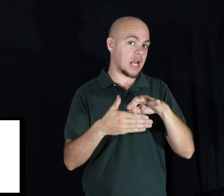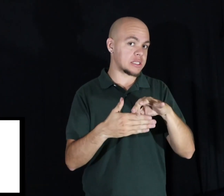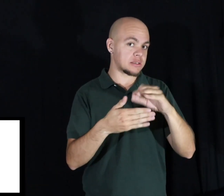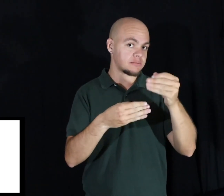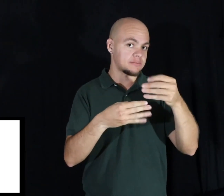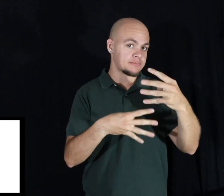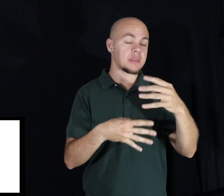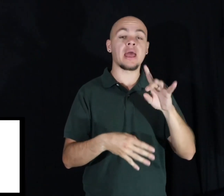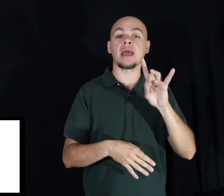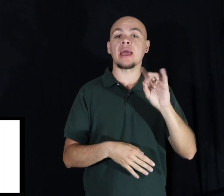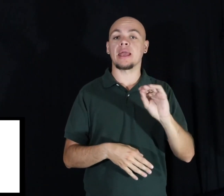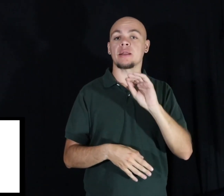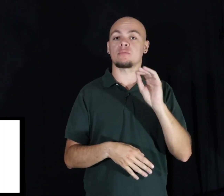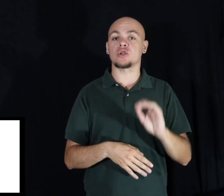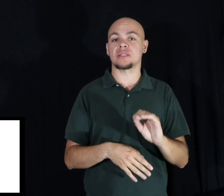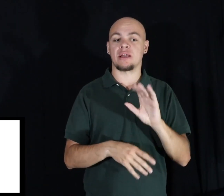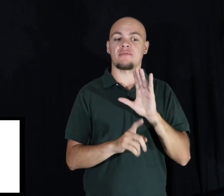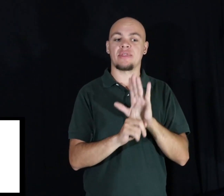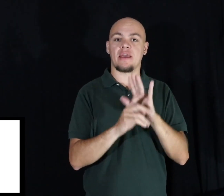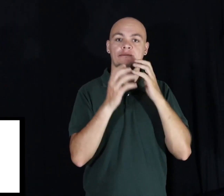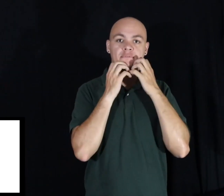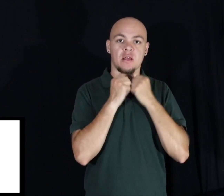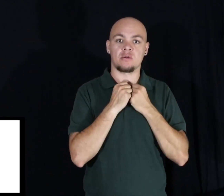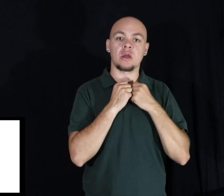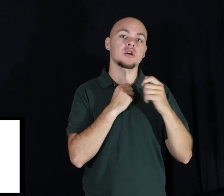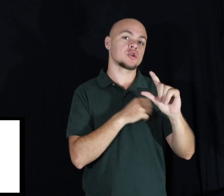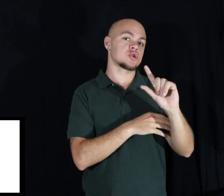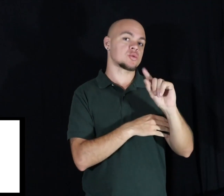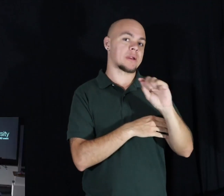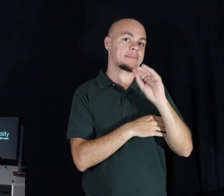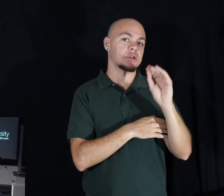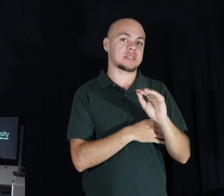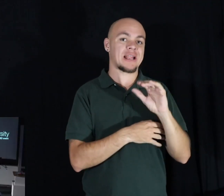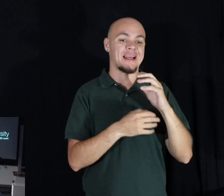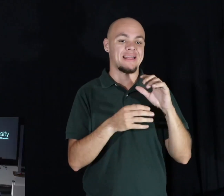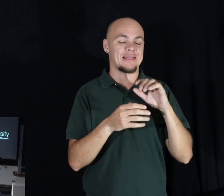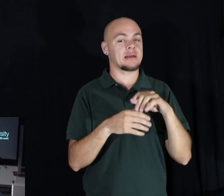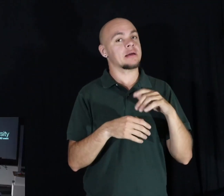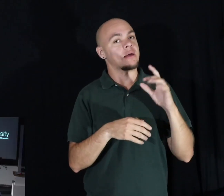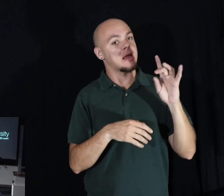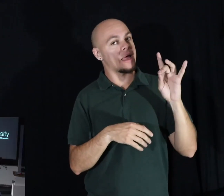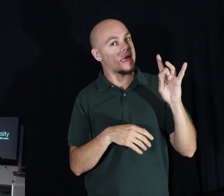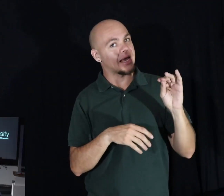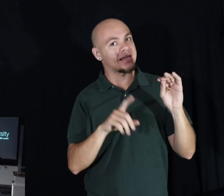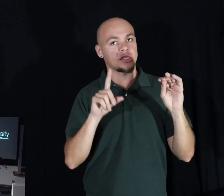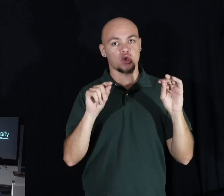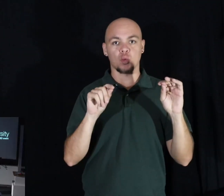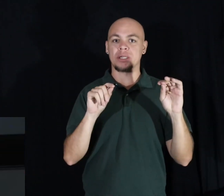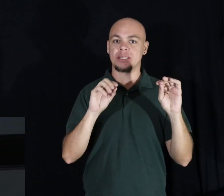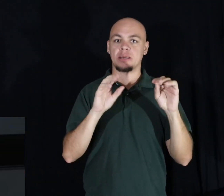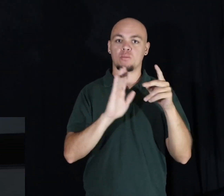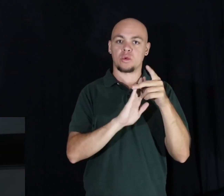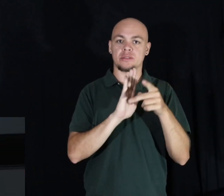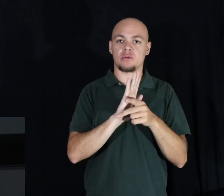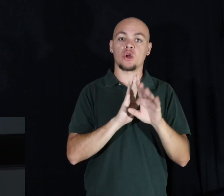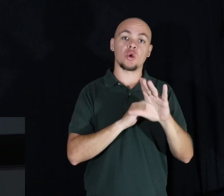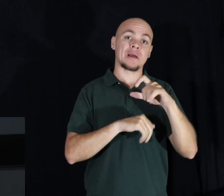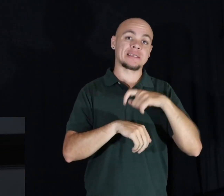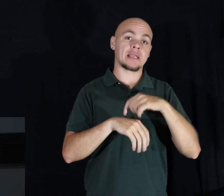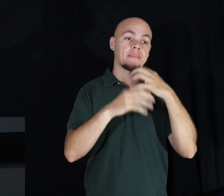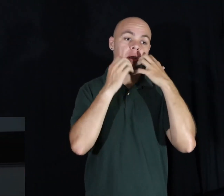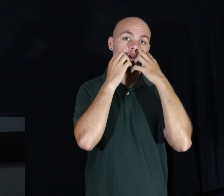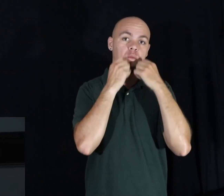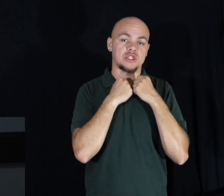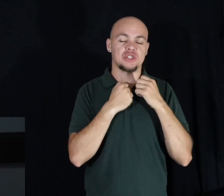80% of a book's value can be found on 20% of the pages, the 80-20 principle. Your time is precious.